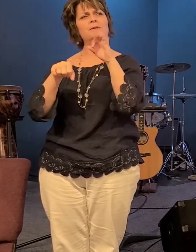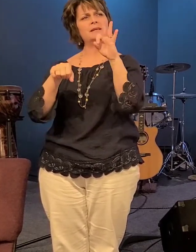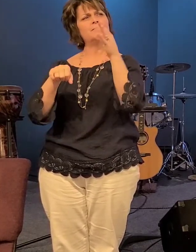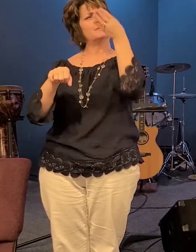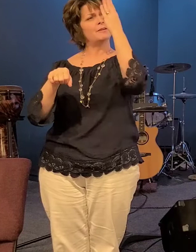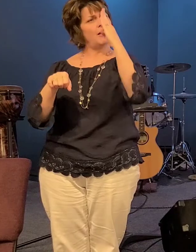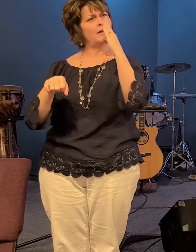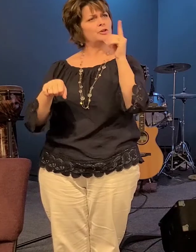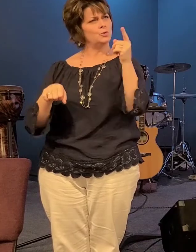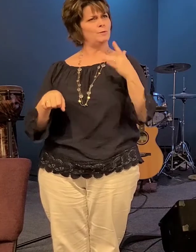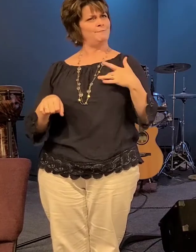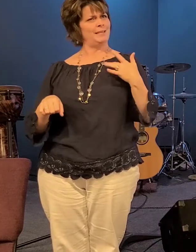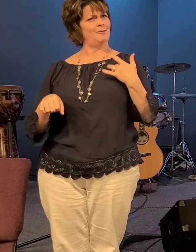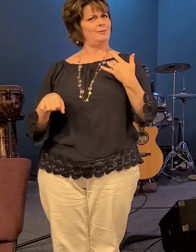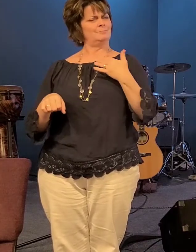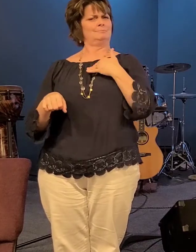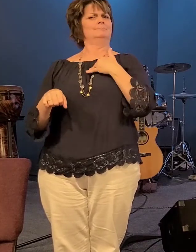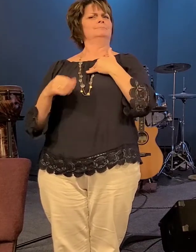speaking to you